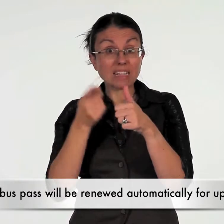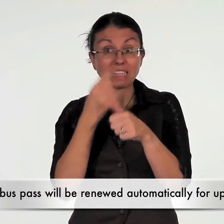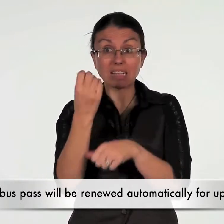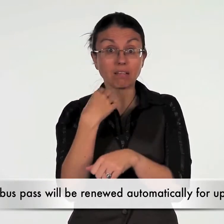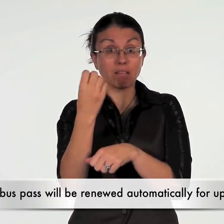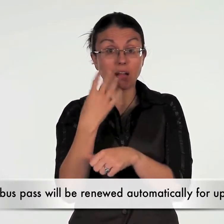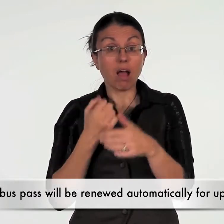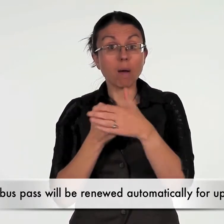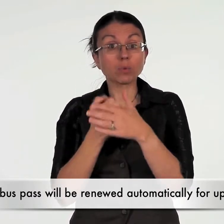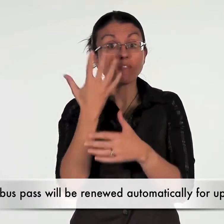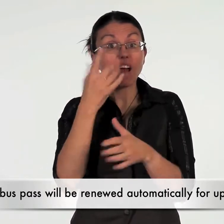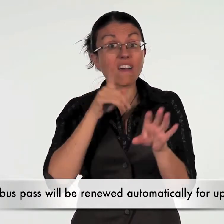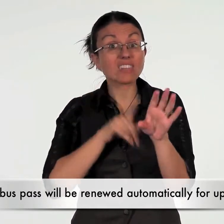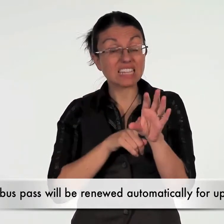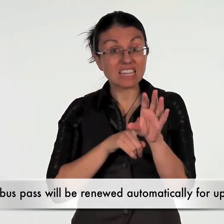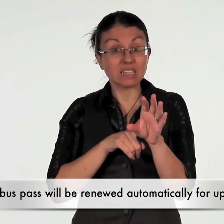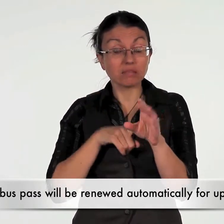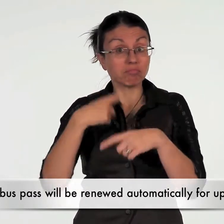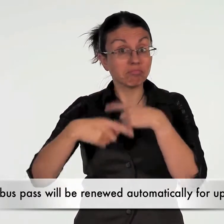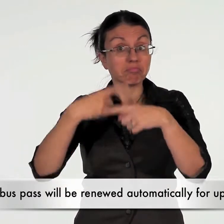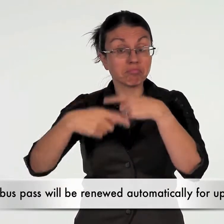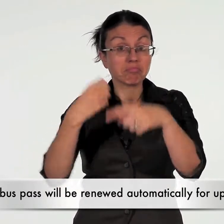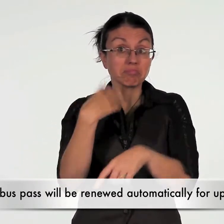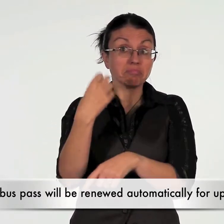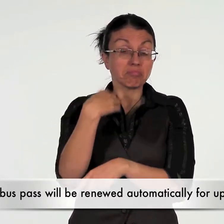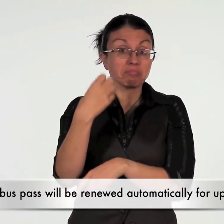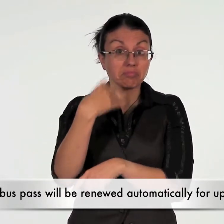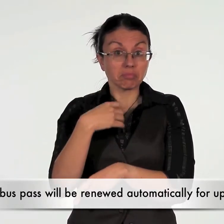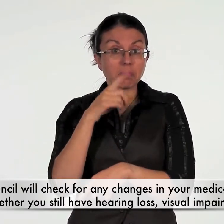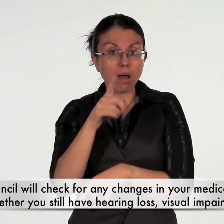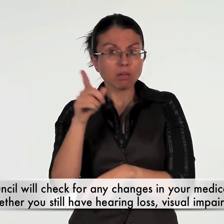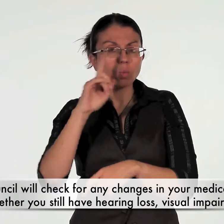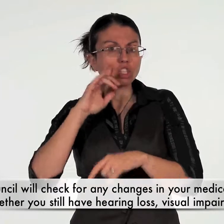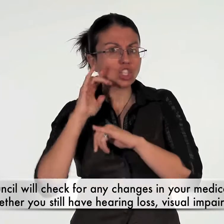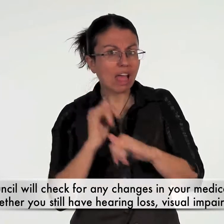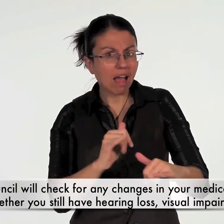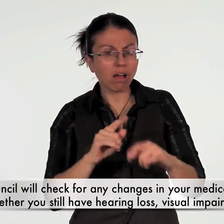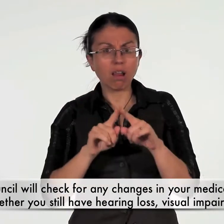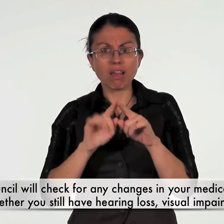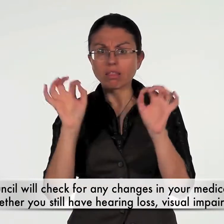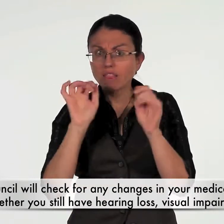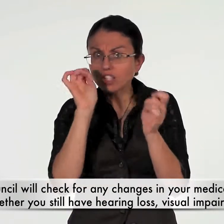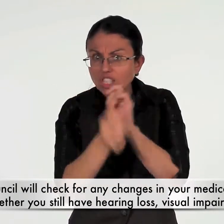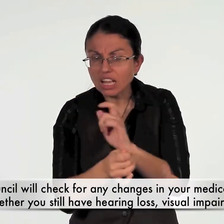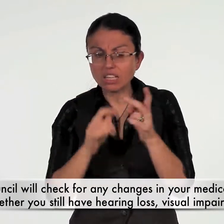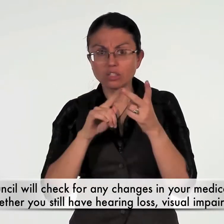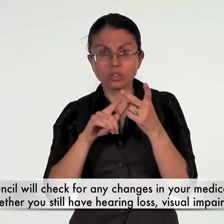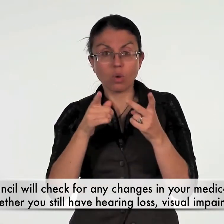a new bus pass will be renewed automatically for up to five years the council would check for any changes